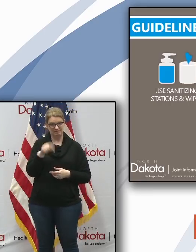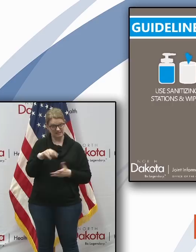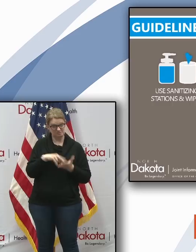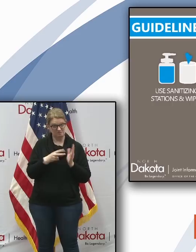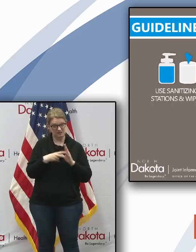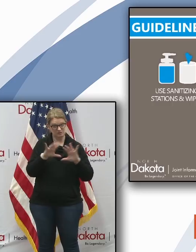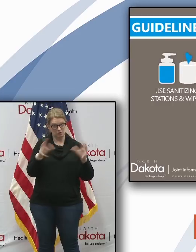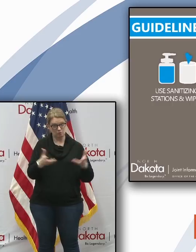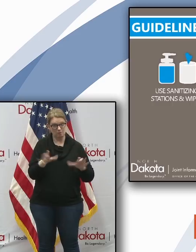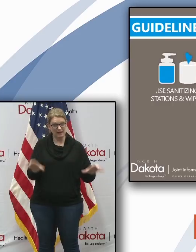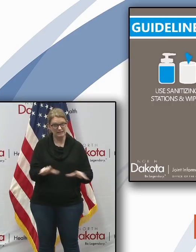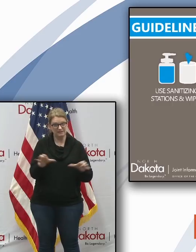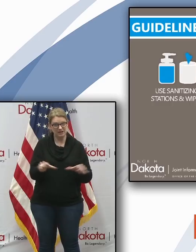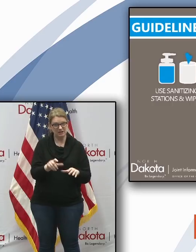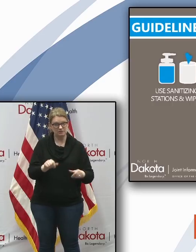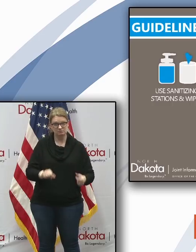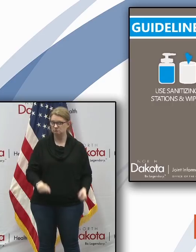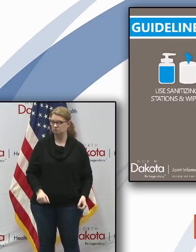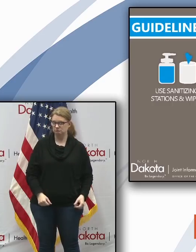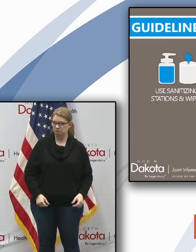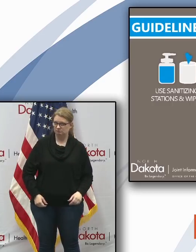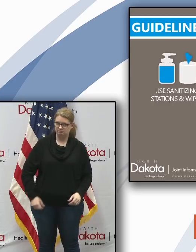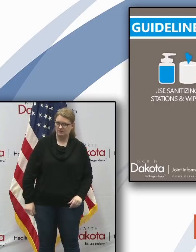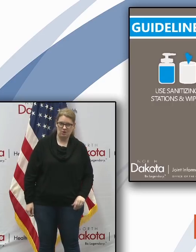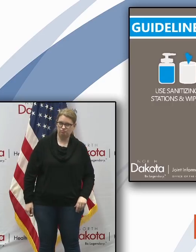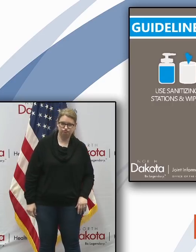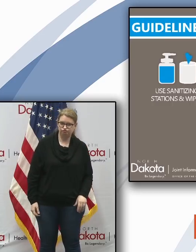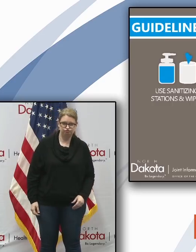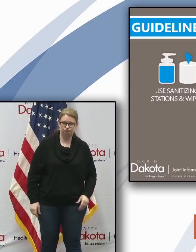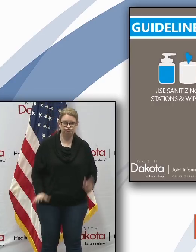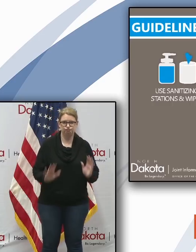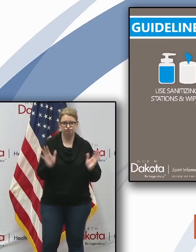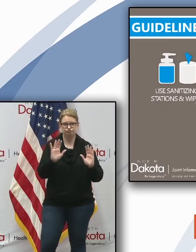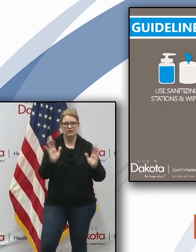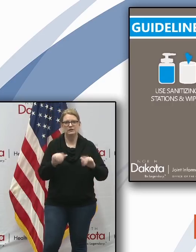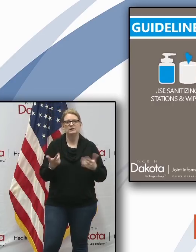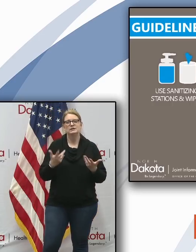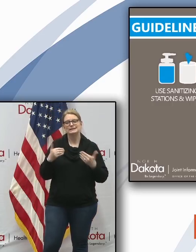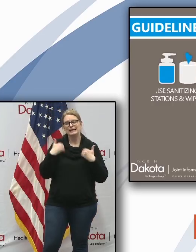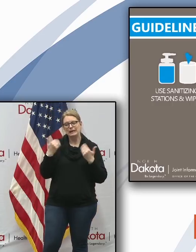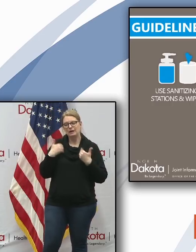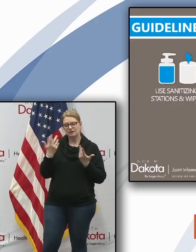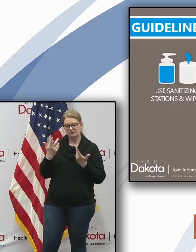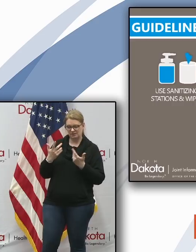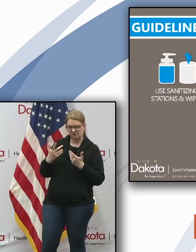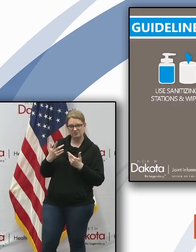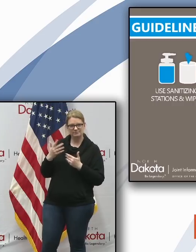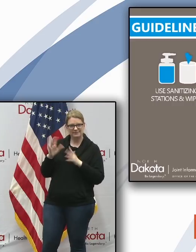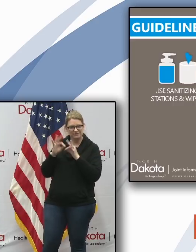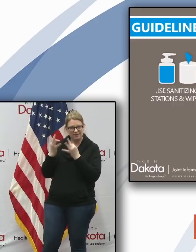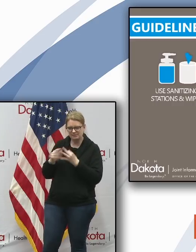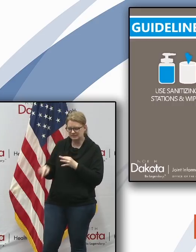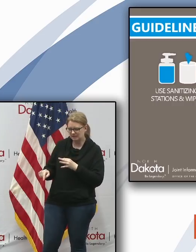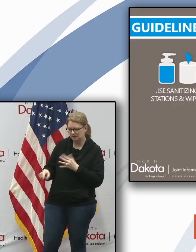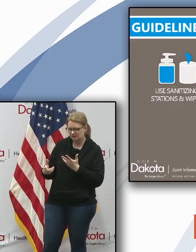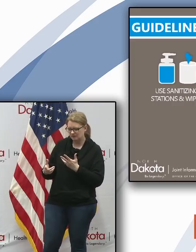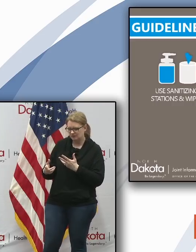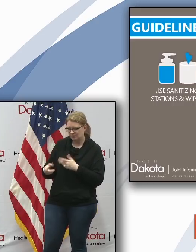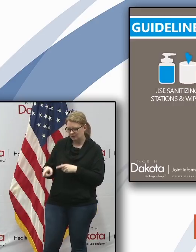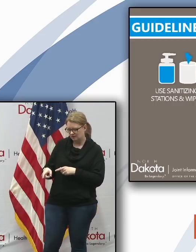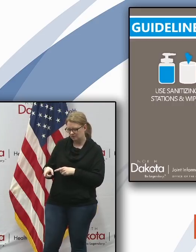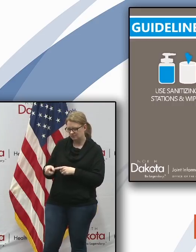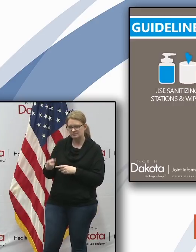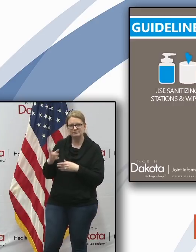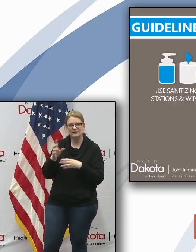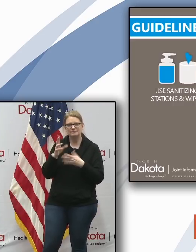maybe a good opportunity to extend responsibilities to a younger member of your family and have them go do the shopping parents